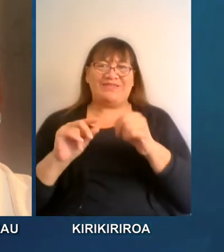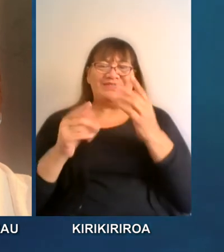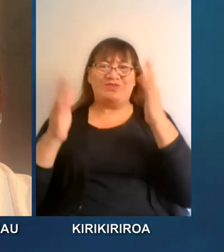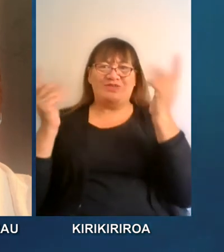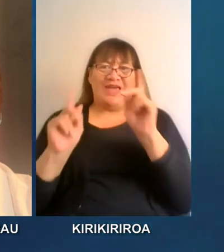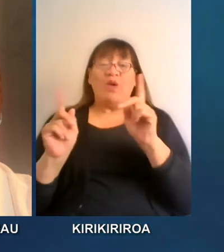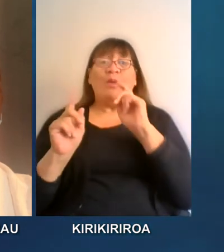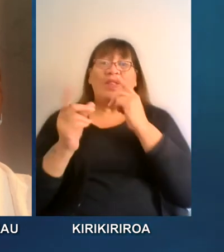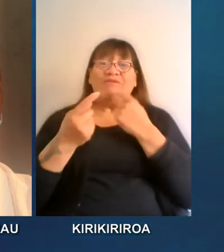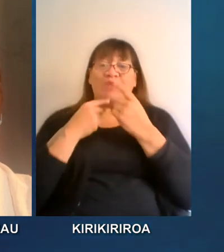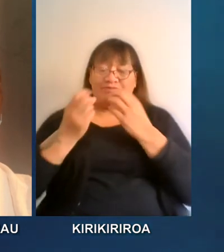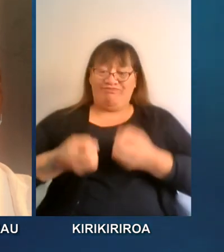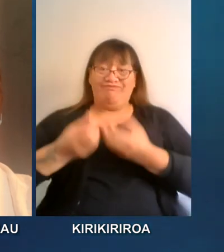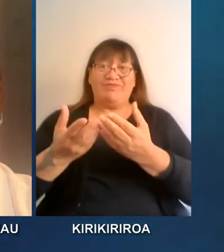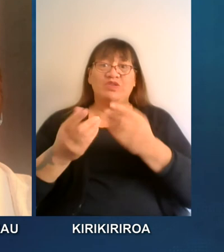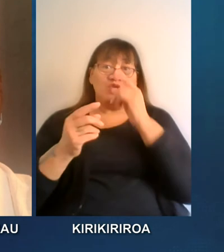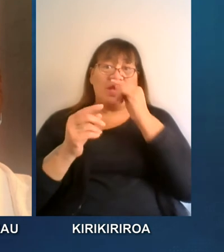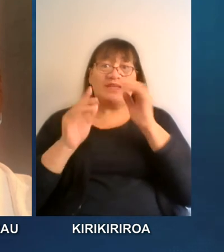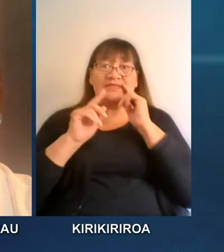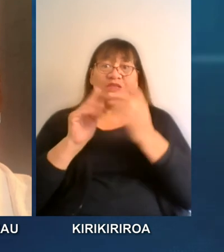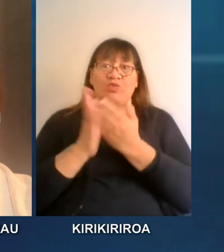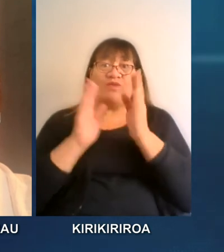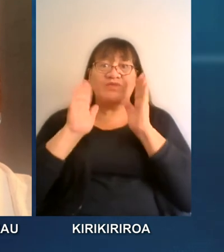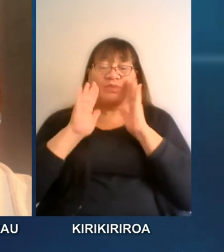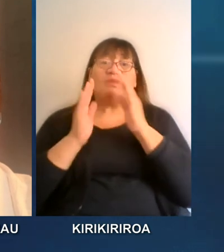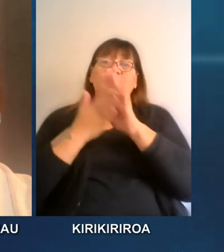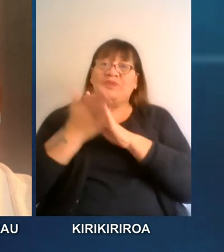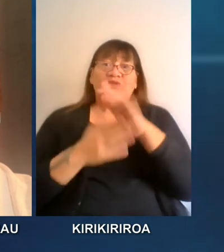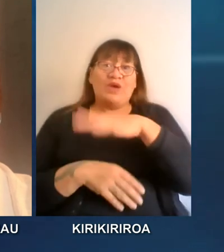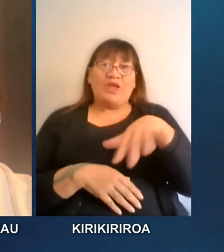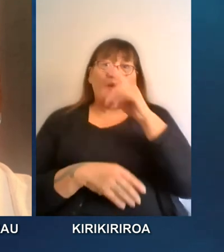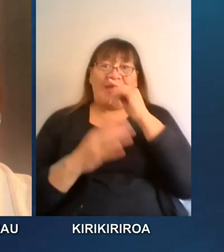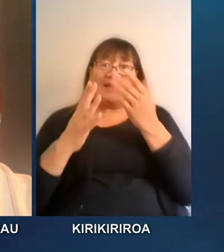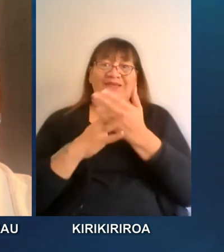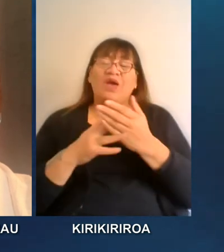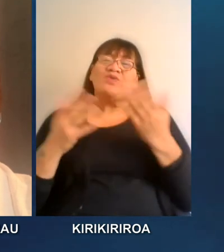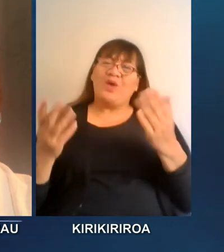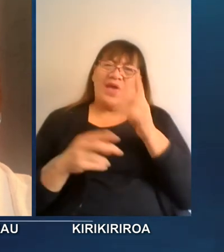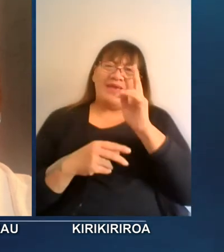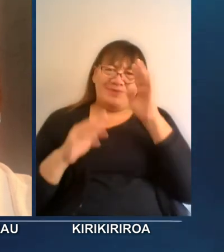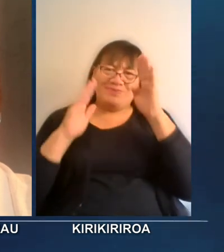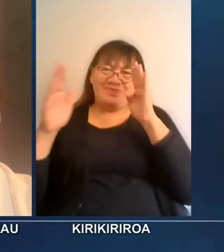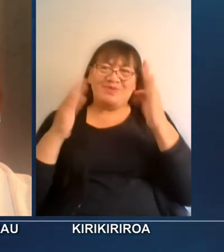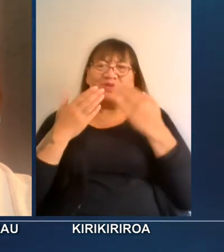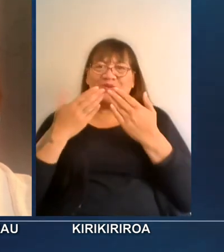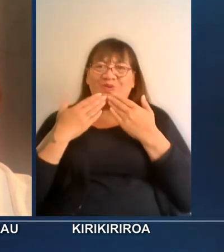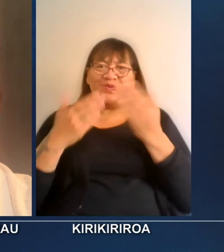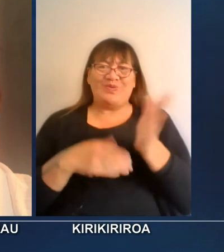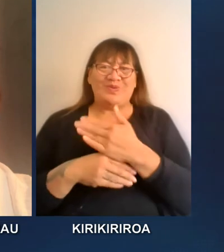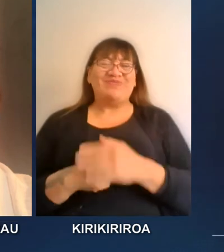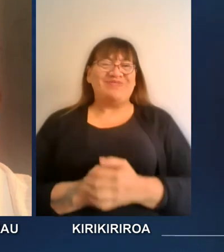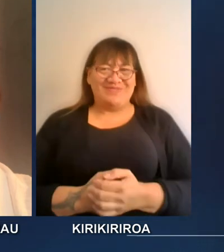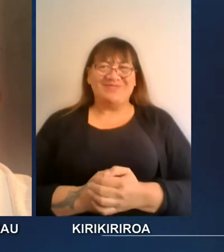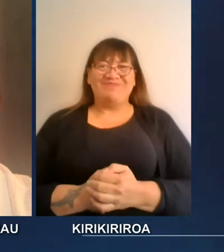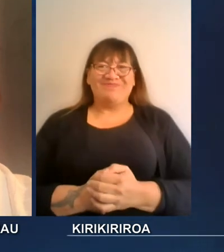details of the website up on our Facebook page so that our whānau can access it. Hoi anoe, mihi atu ana, kia koutou katoa. Ngaura.